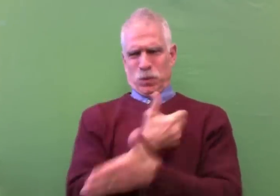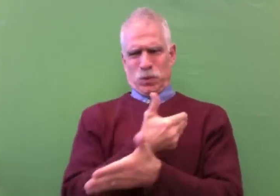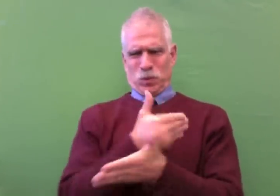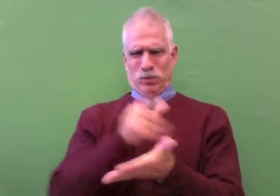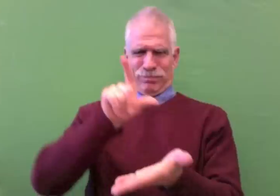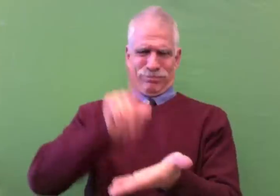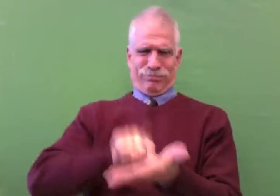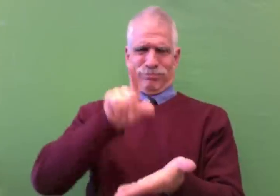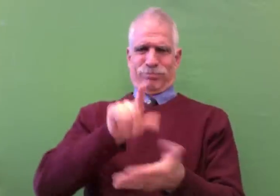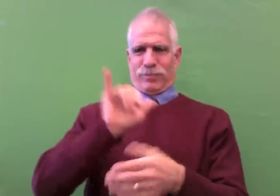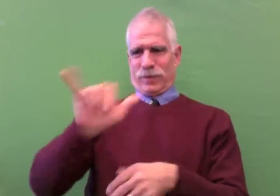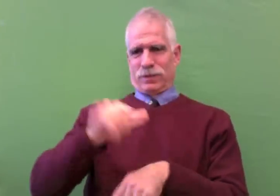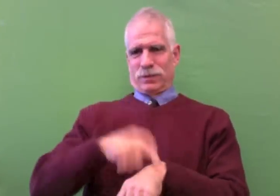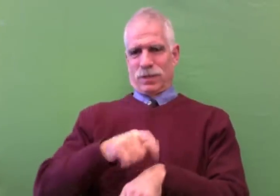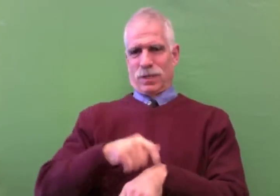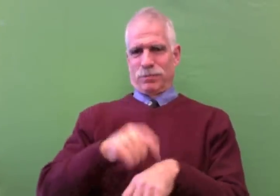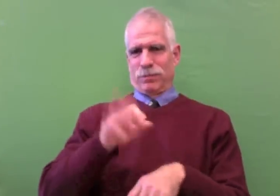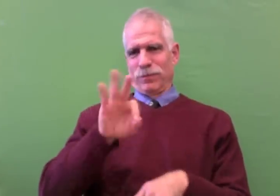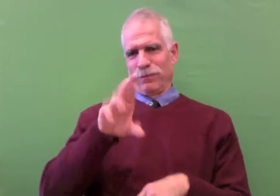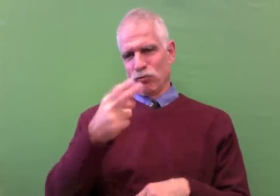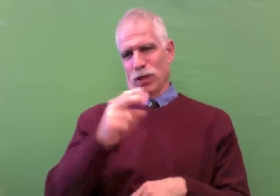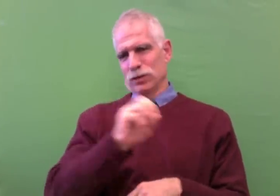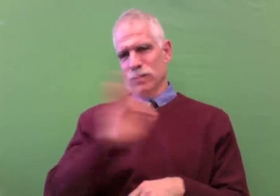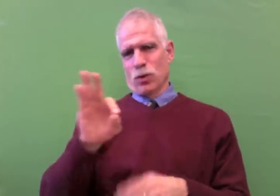which were hot off the presses at that time.